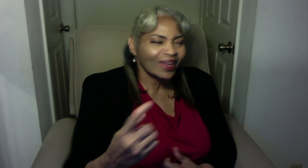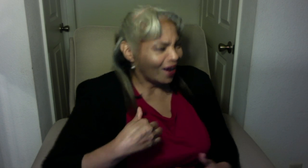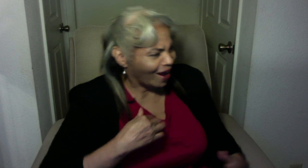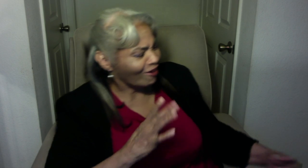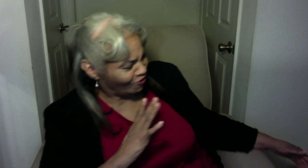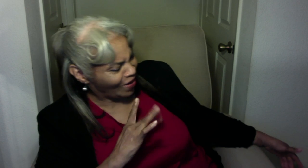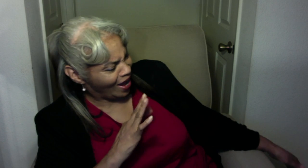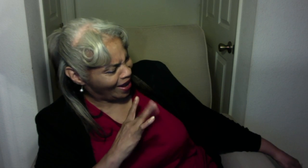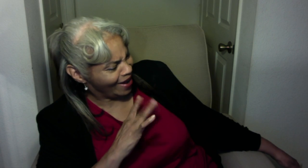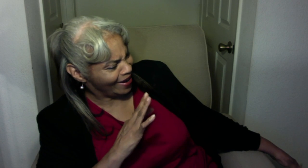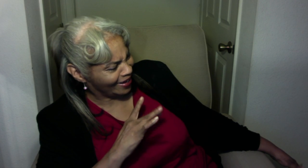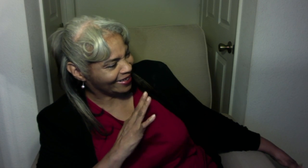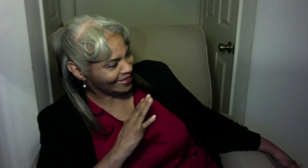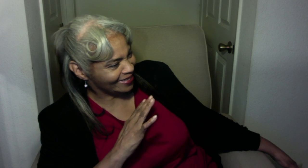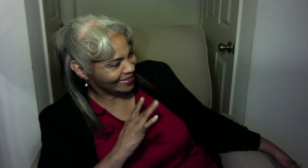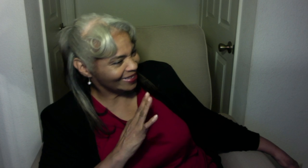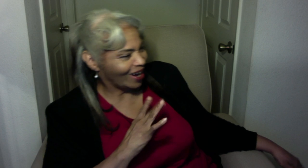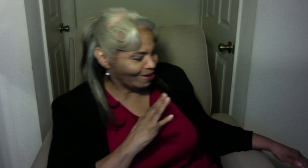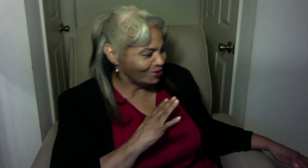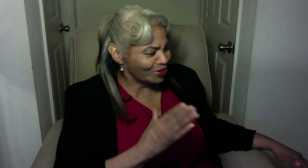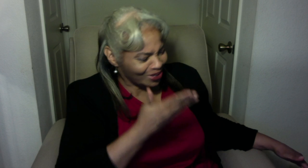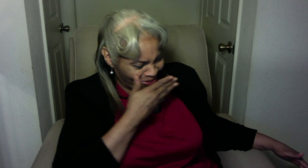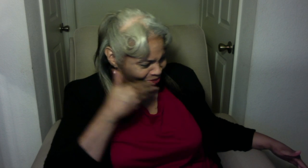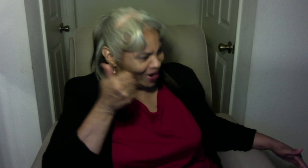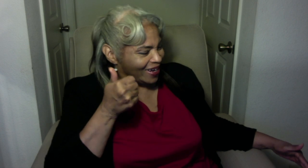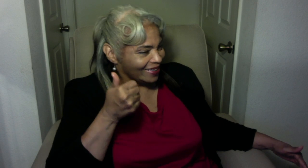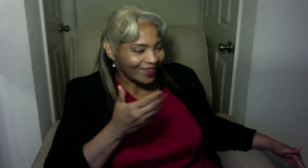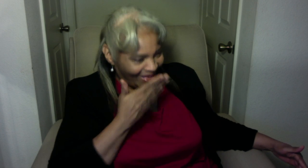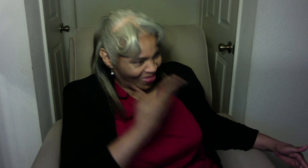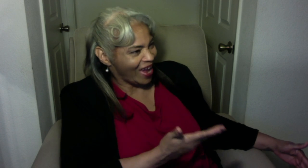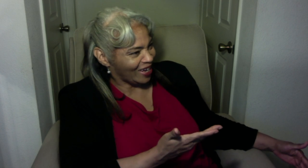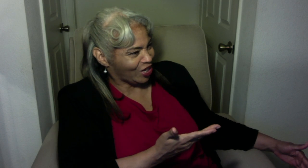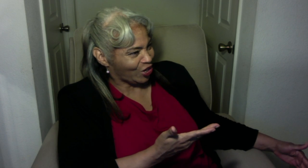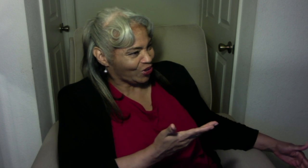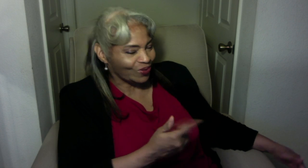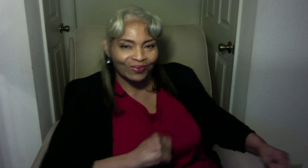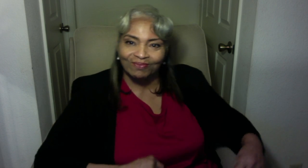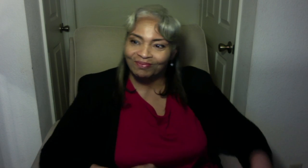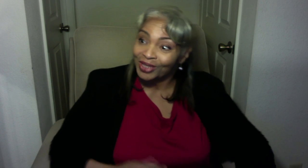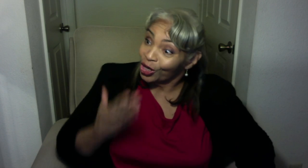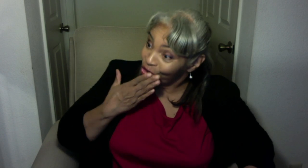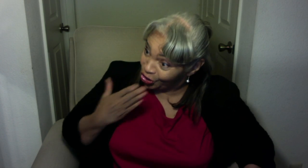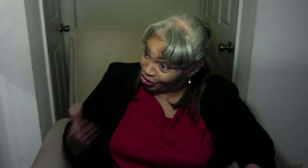Fine. I'm doing great. Thank you. Good.